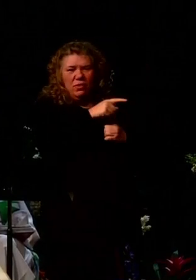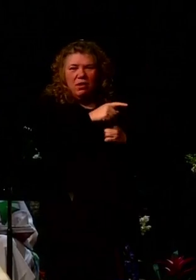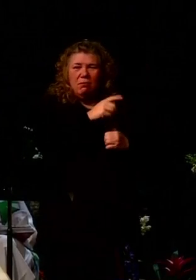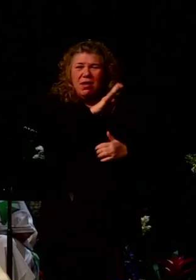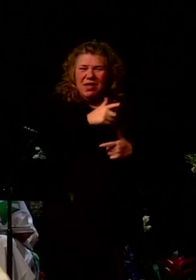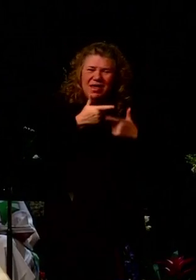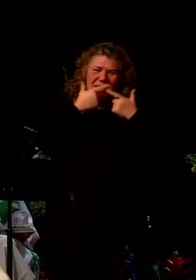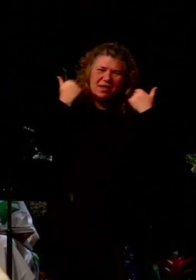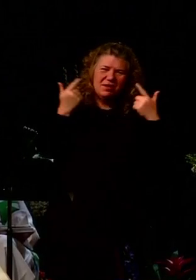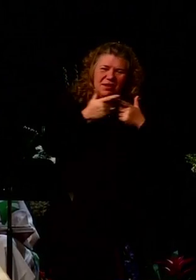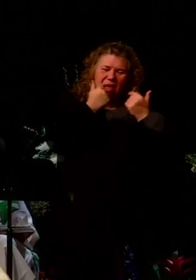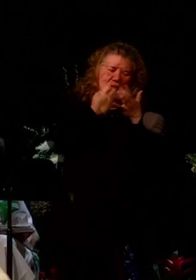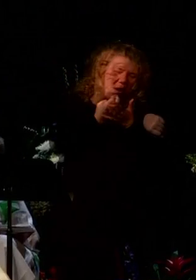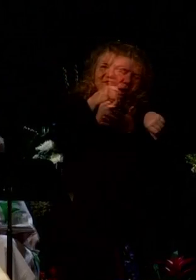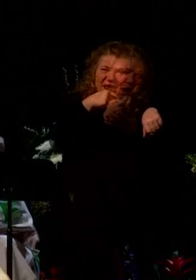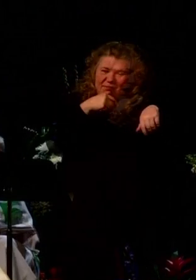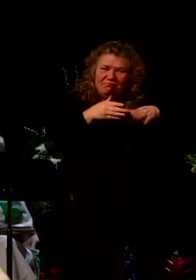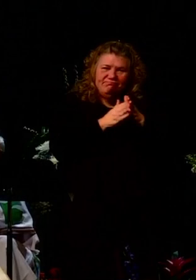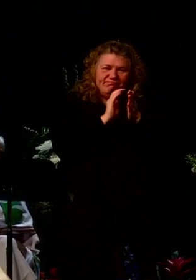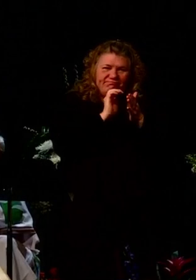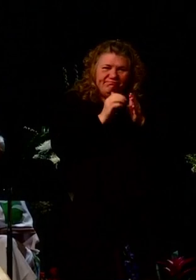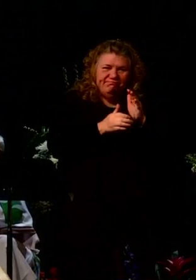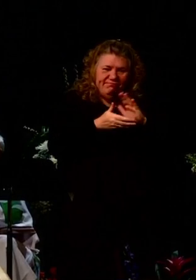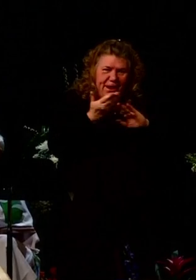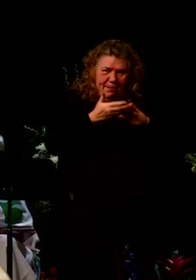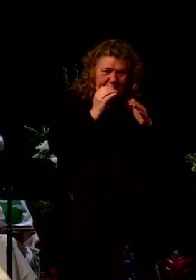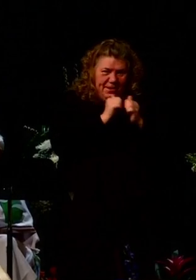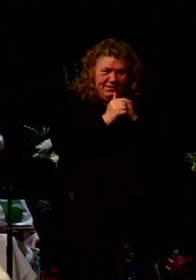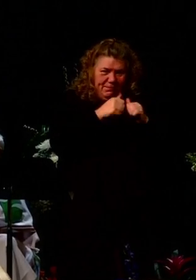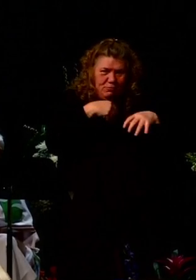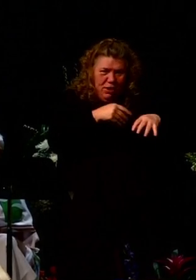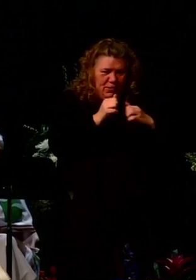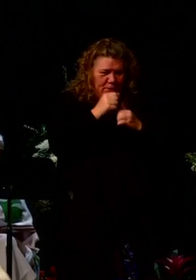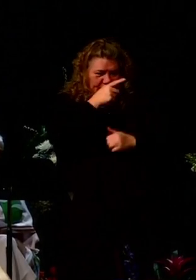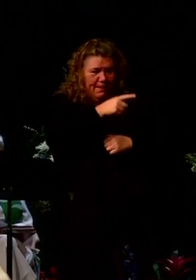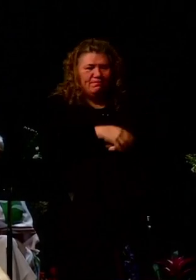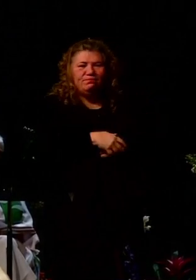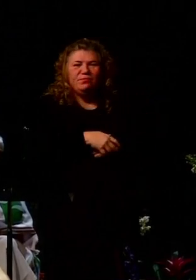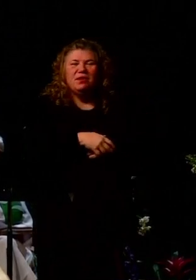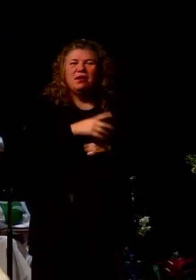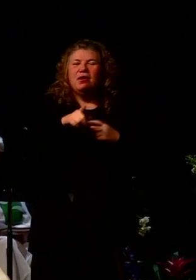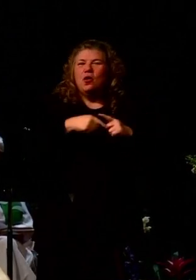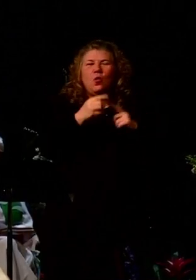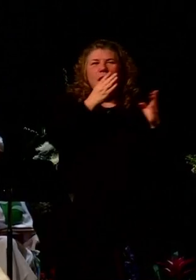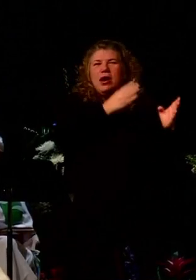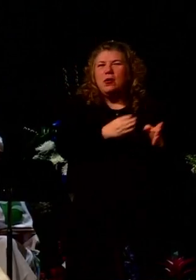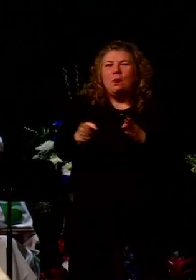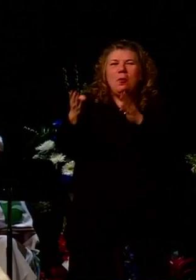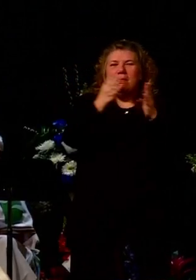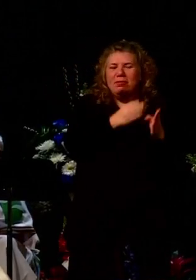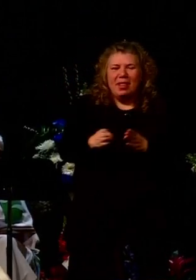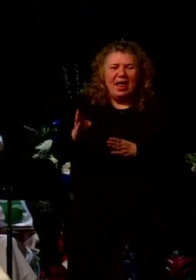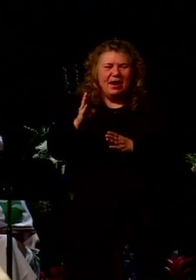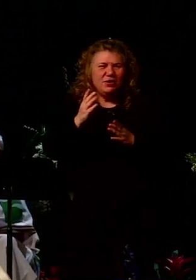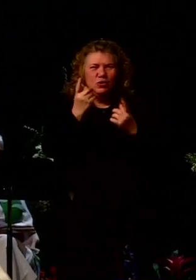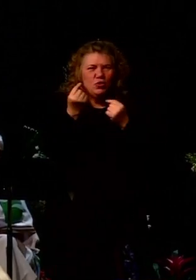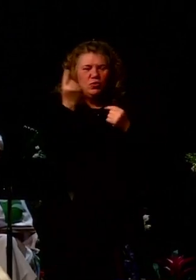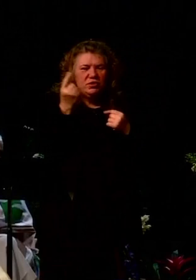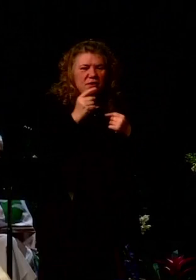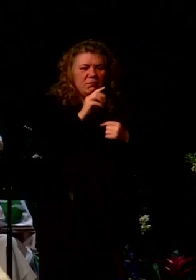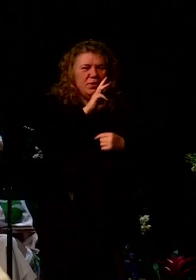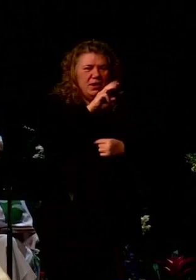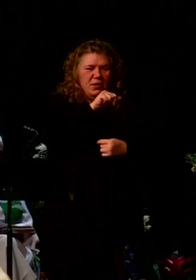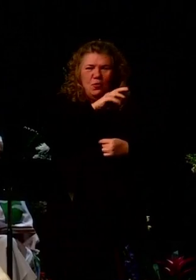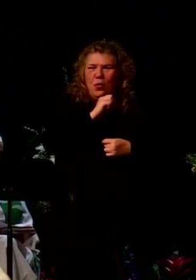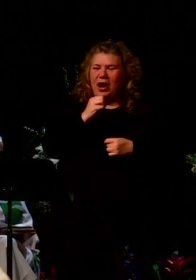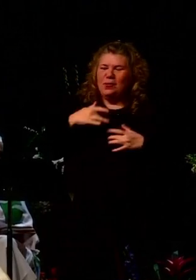would fill the space. Whenever plans were being made to do something, Wayne would light up, smile, and exclaim,